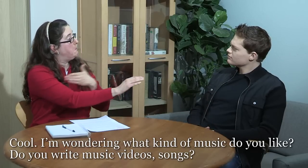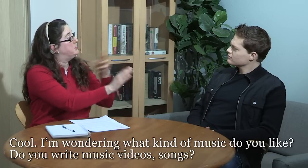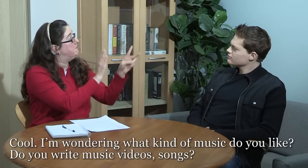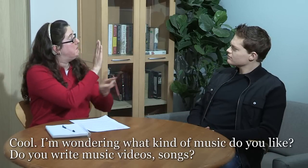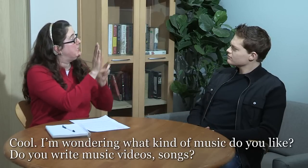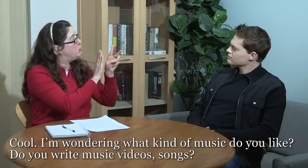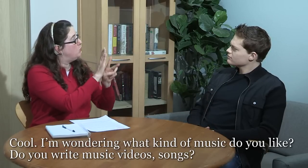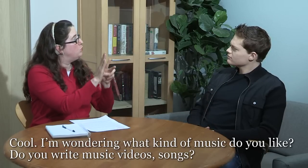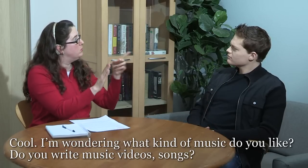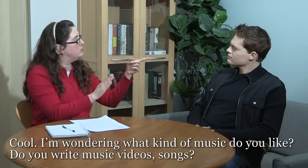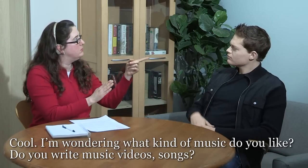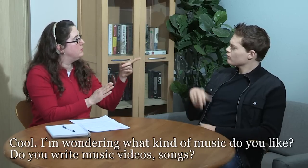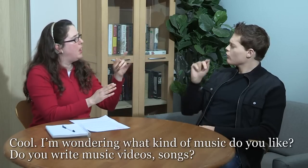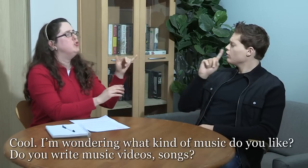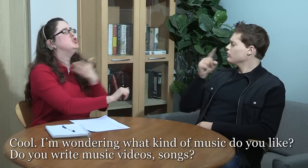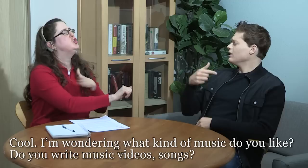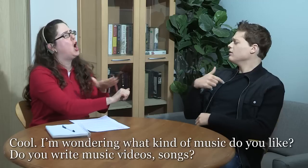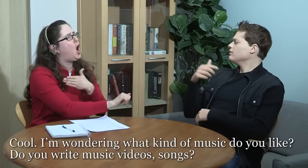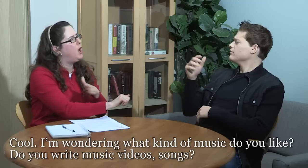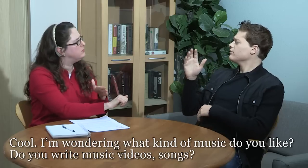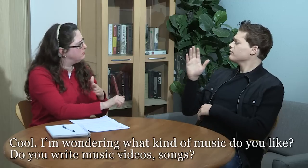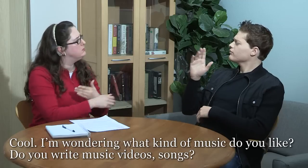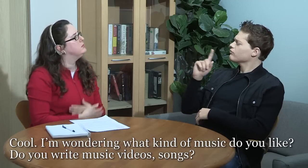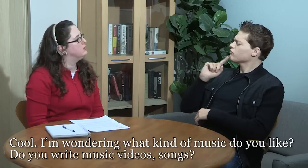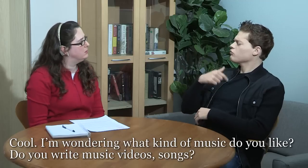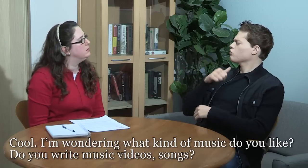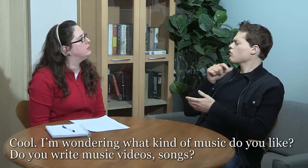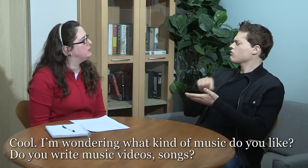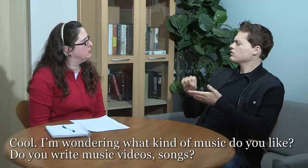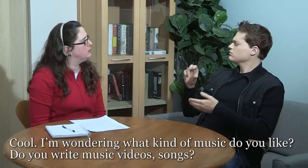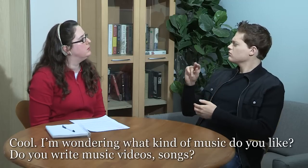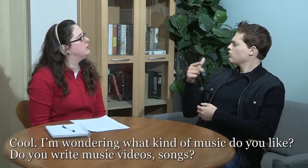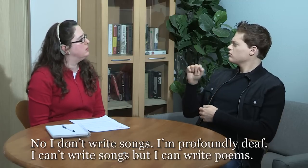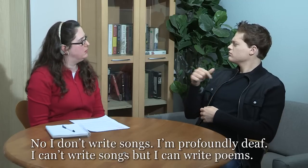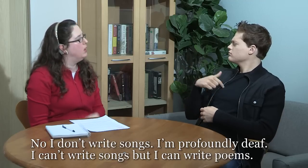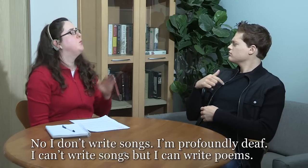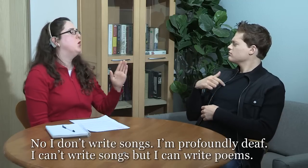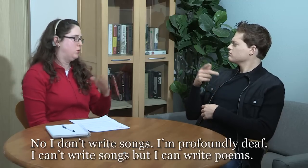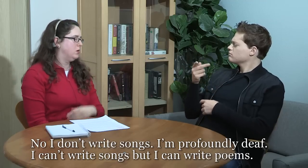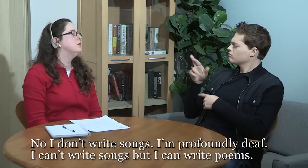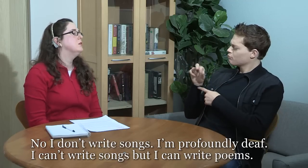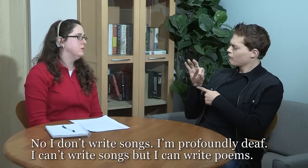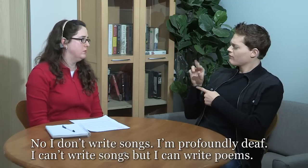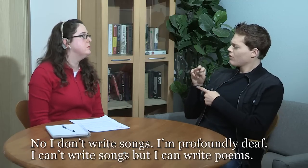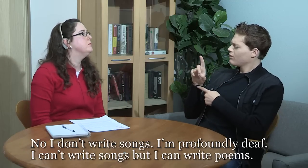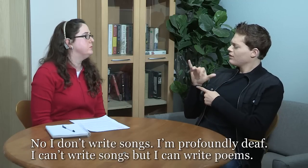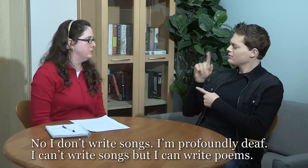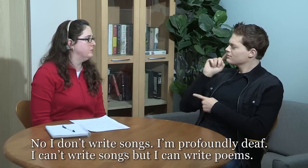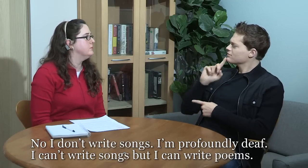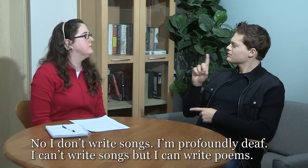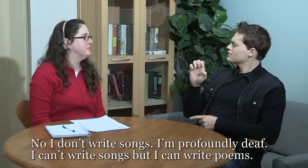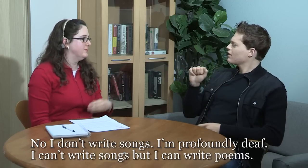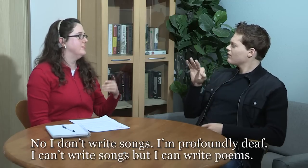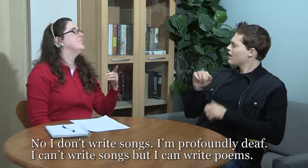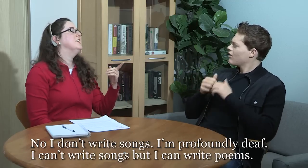Do you write music videos or songs or anything? Well, I don't write songs. I am profoundly deaf.